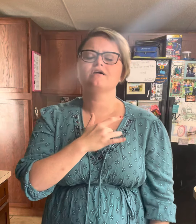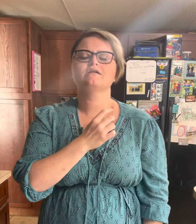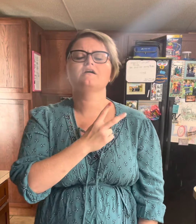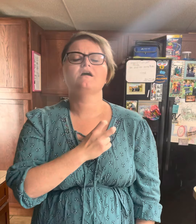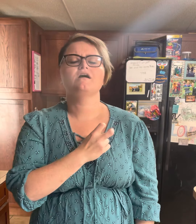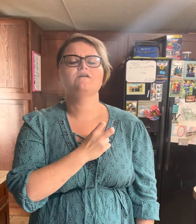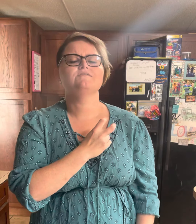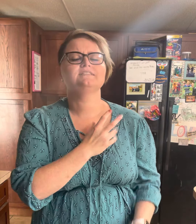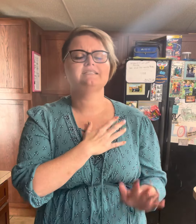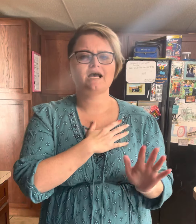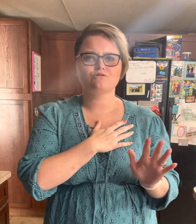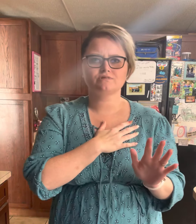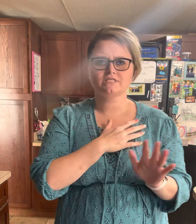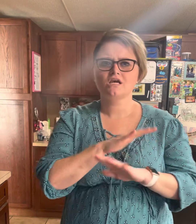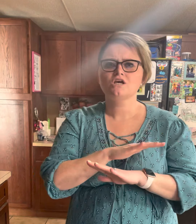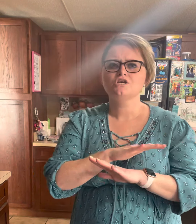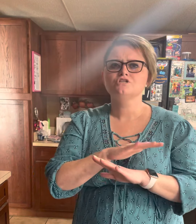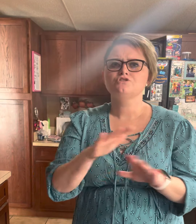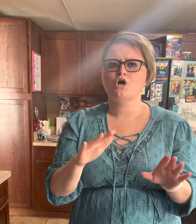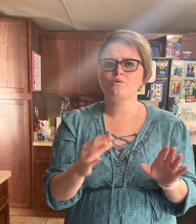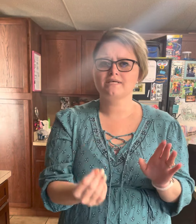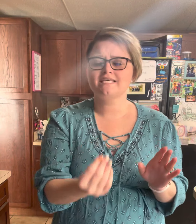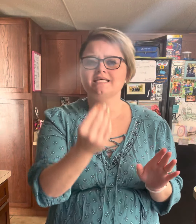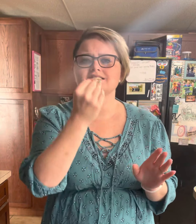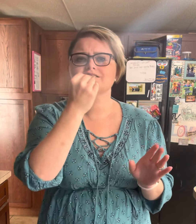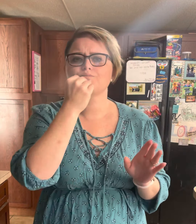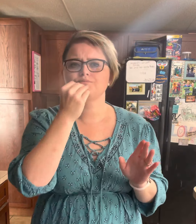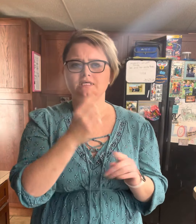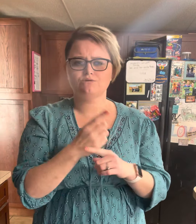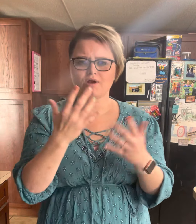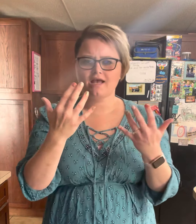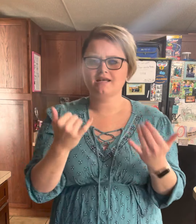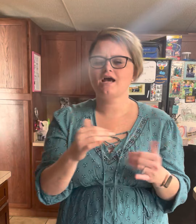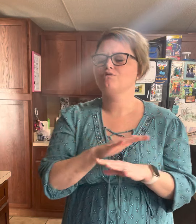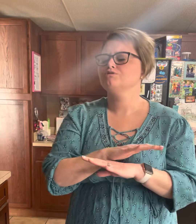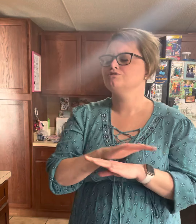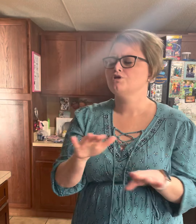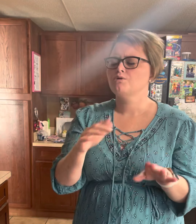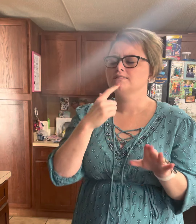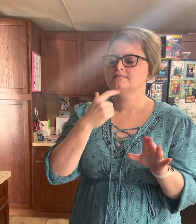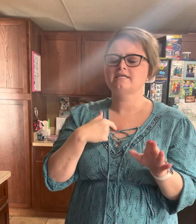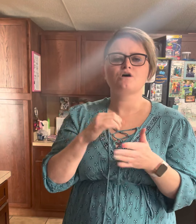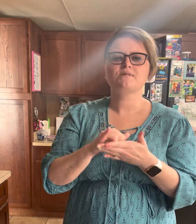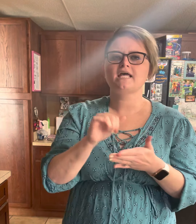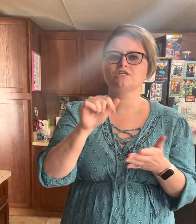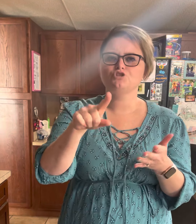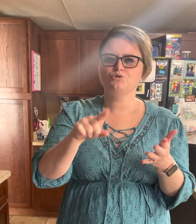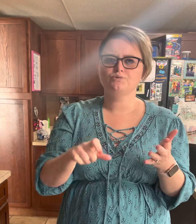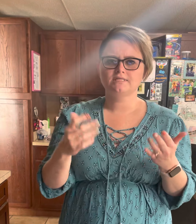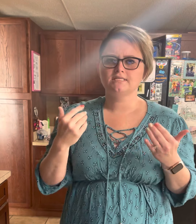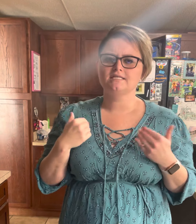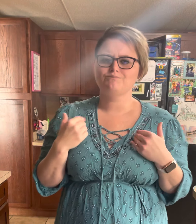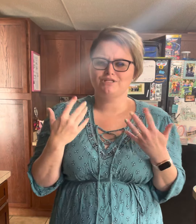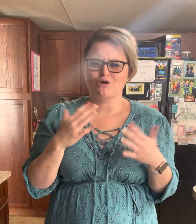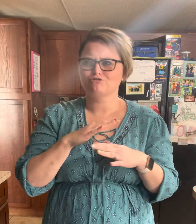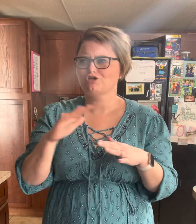of doubt Don't kiss me right now, don't tell me that you need me Don't show